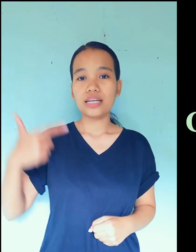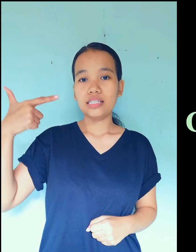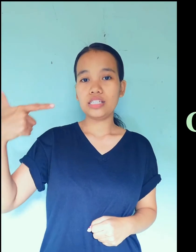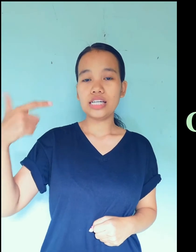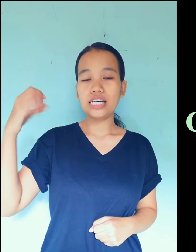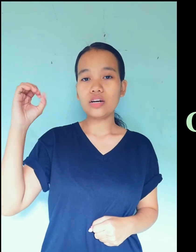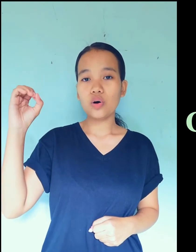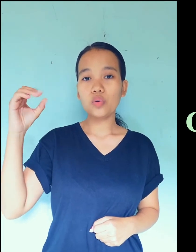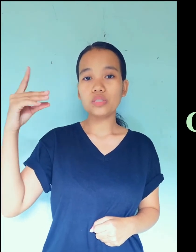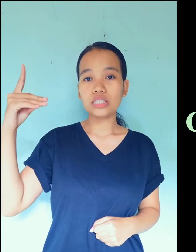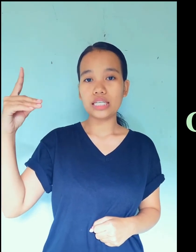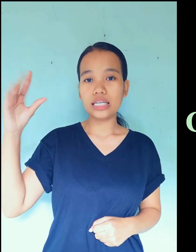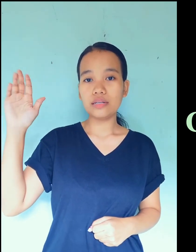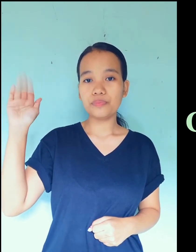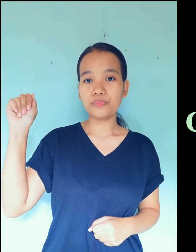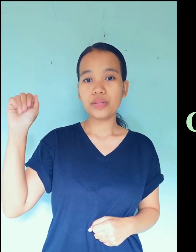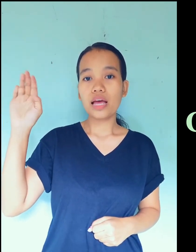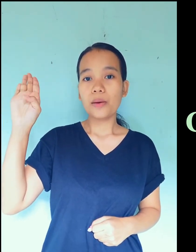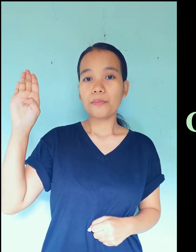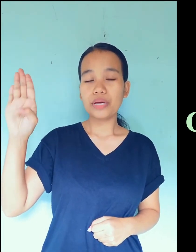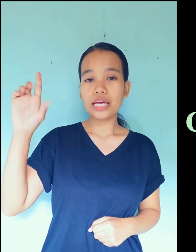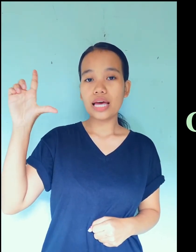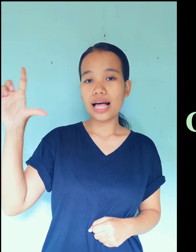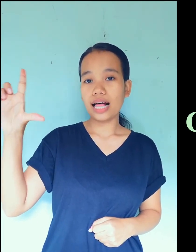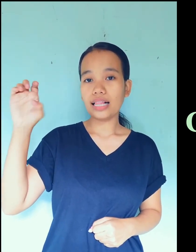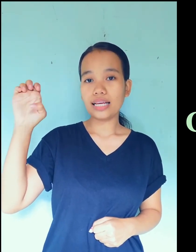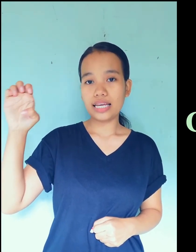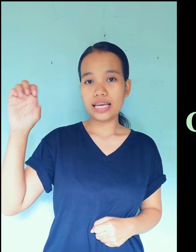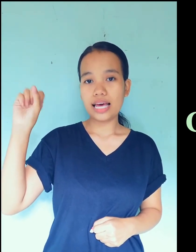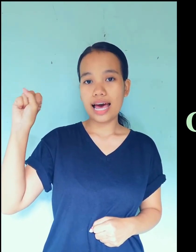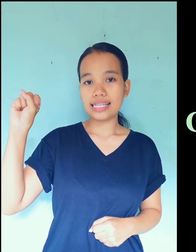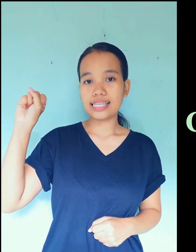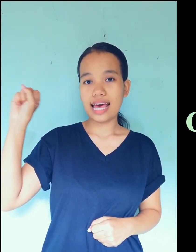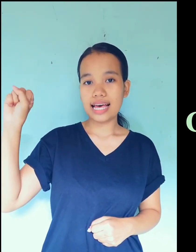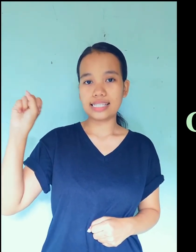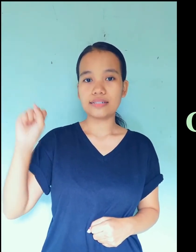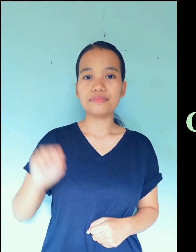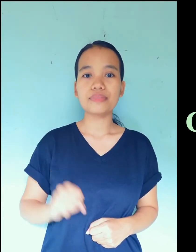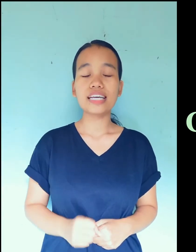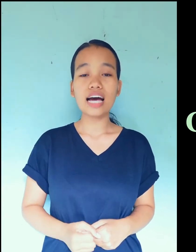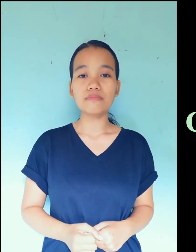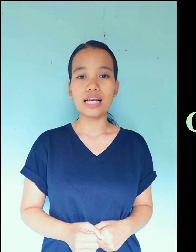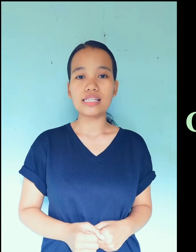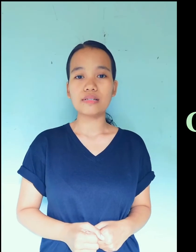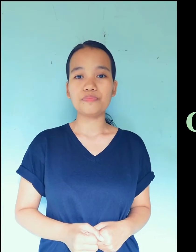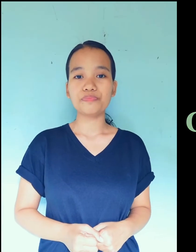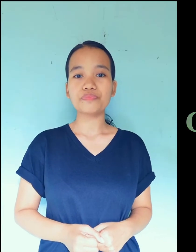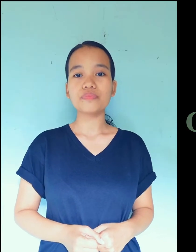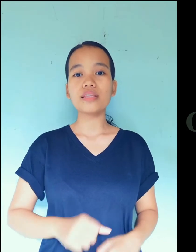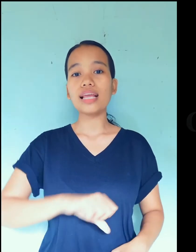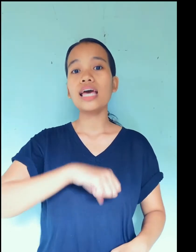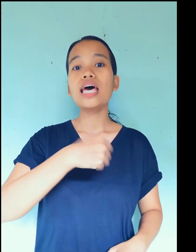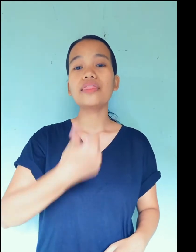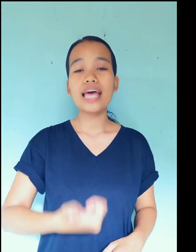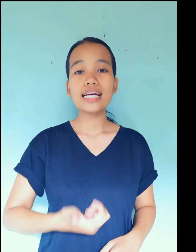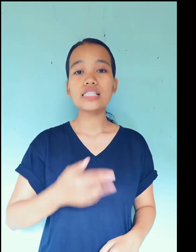G-O-T-B-L-E-S-S. God bless. Next